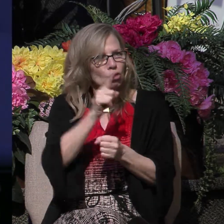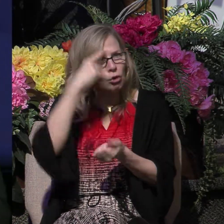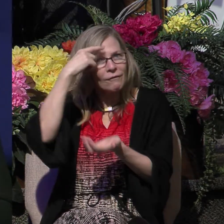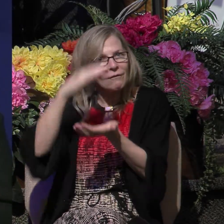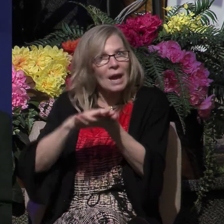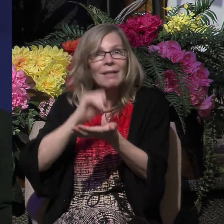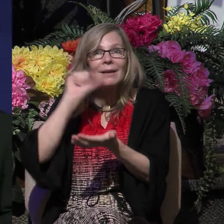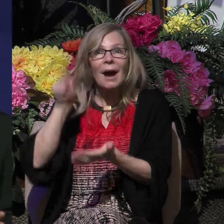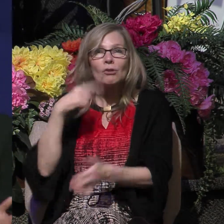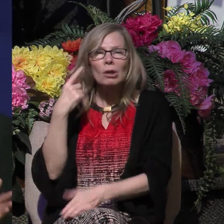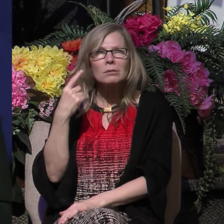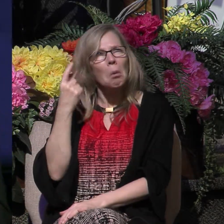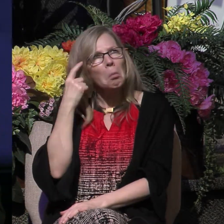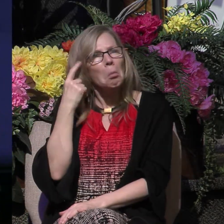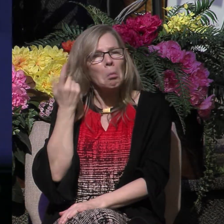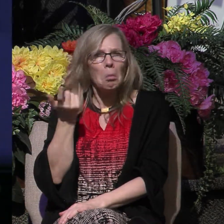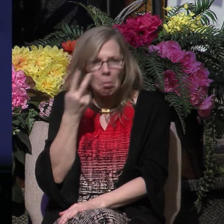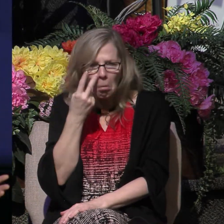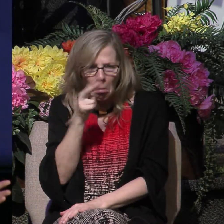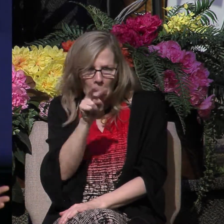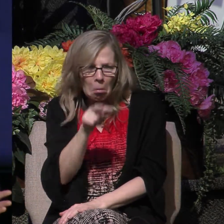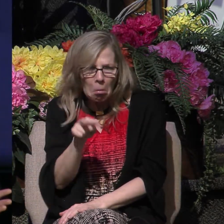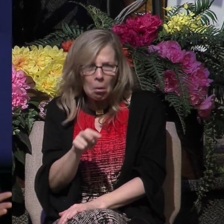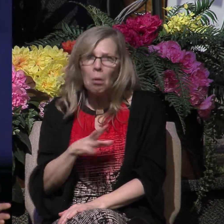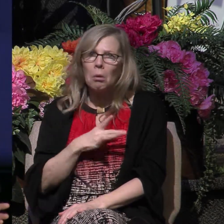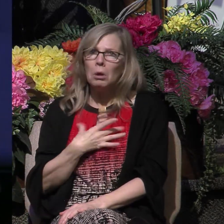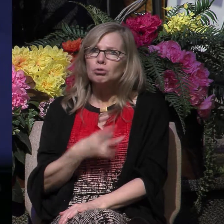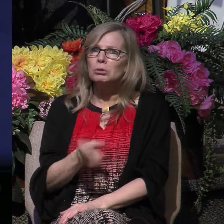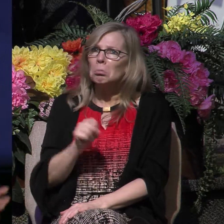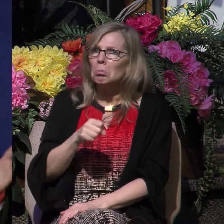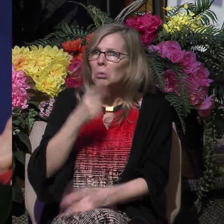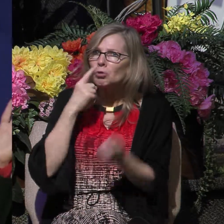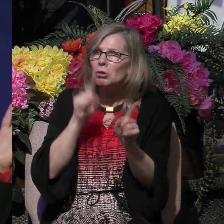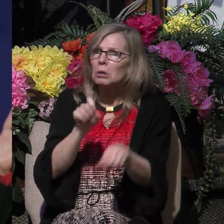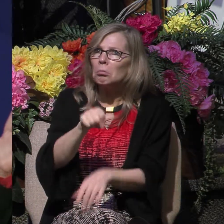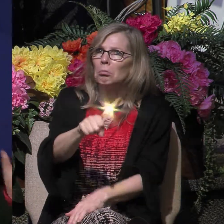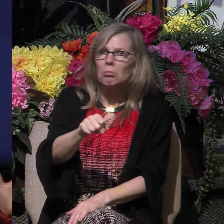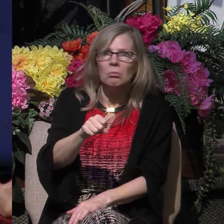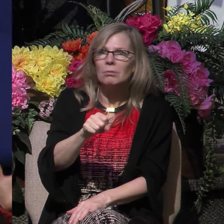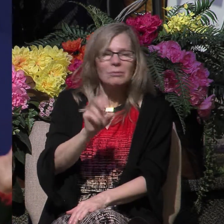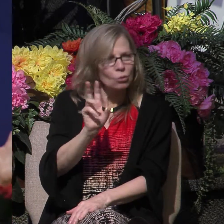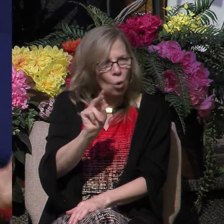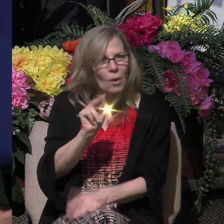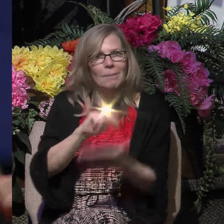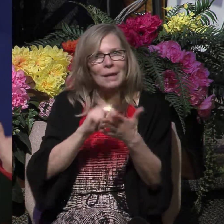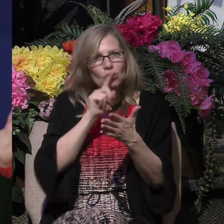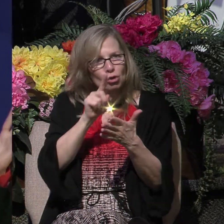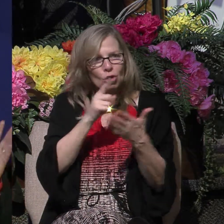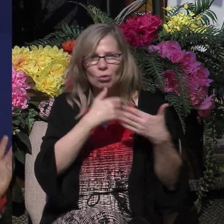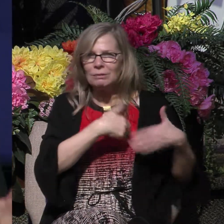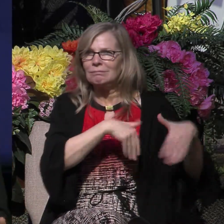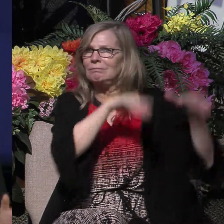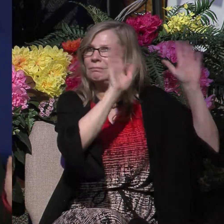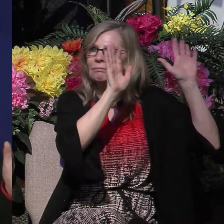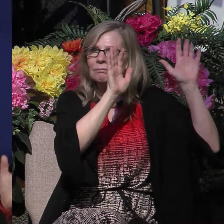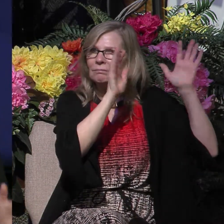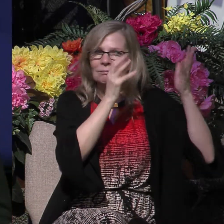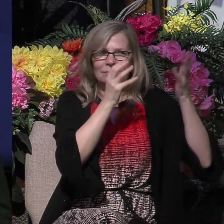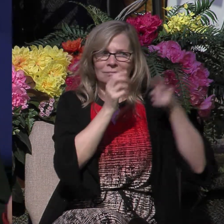agreement with some Bible truths about Jesus. Make sure that you have forsaken living in rebellion to Christ